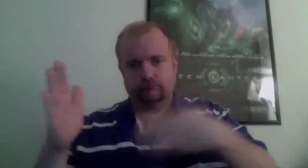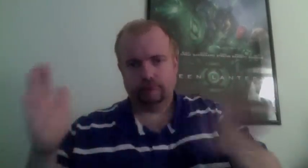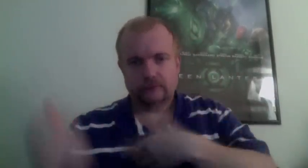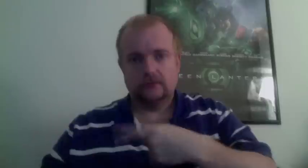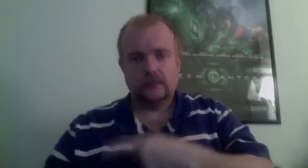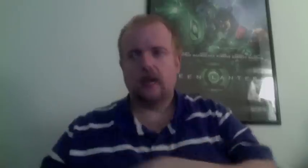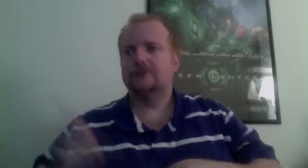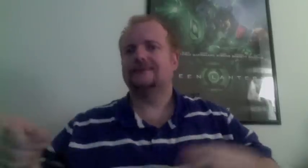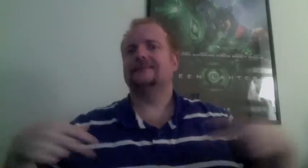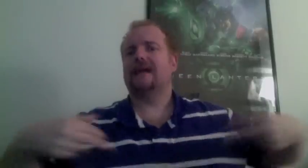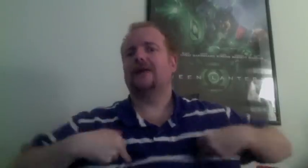capability.